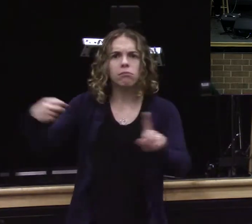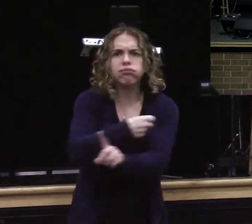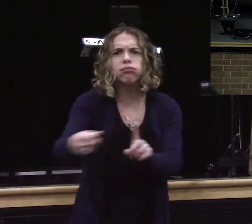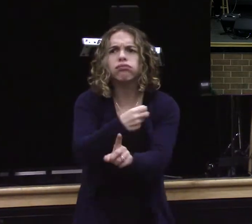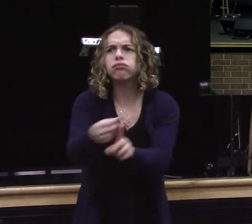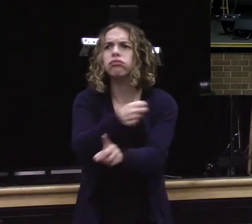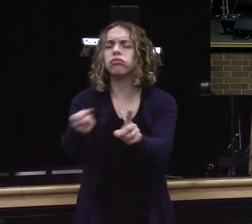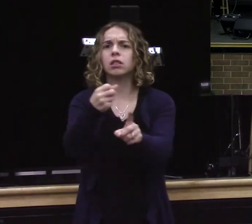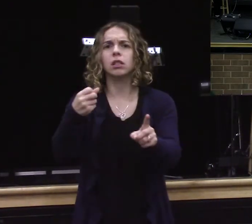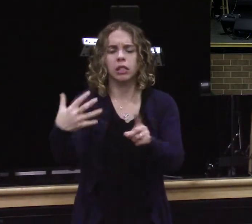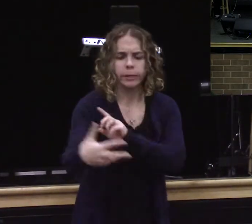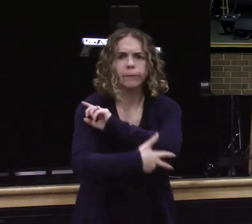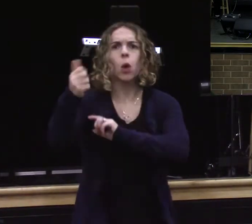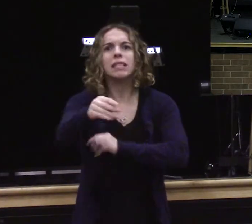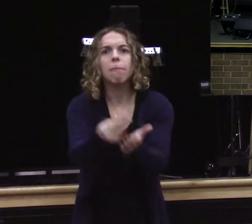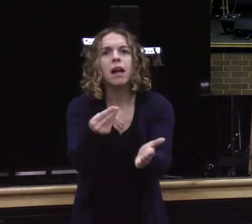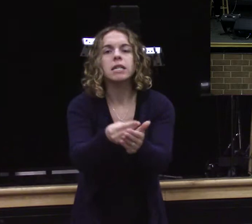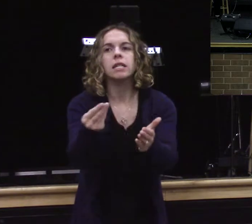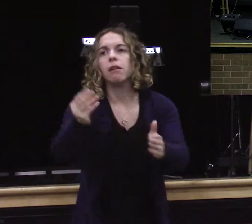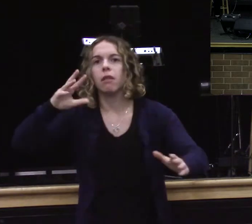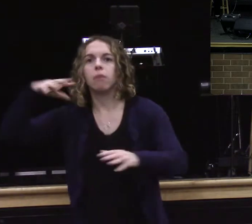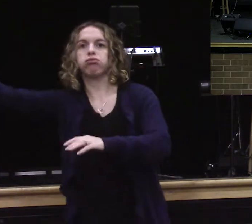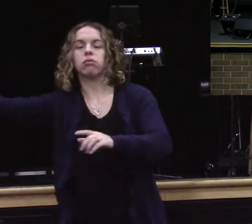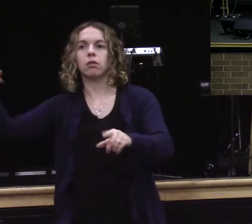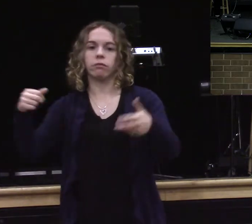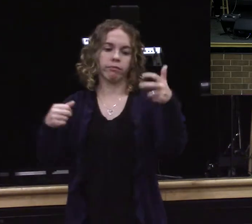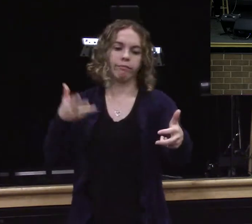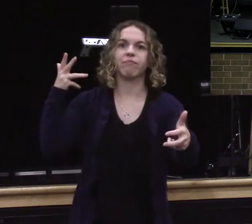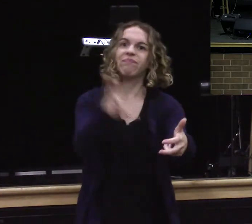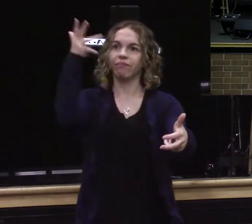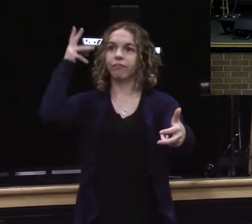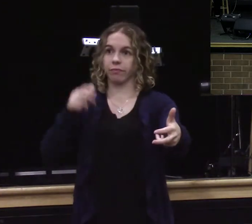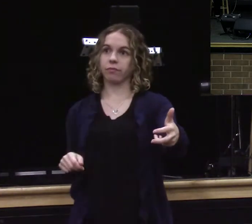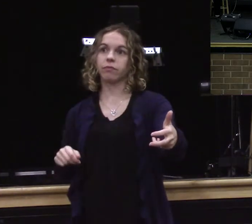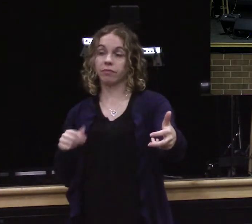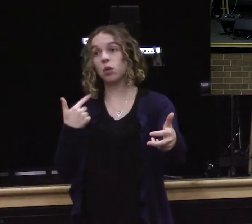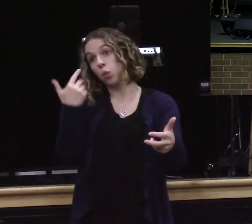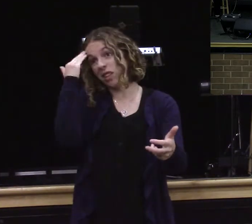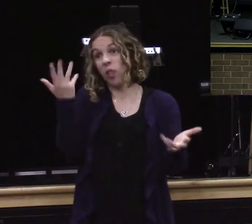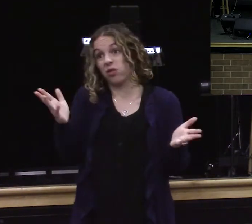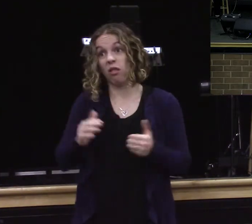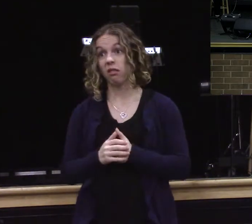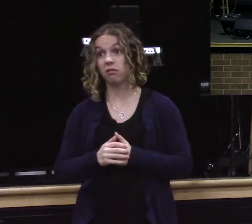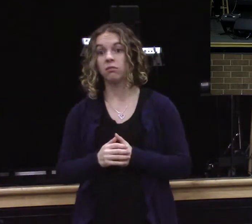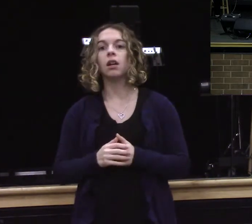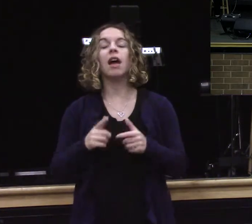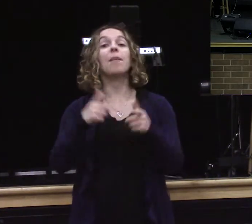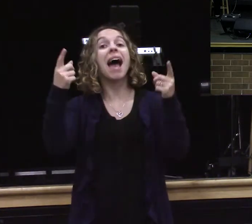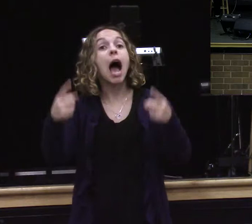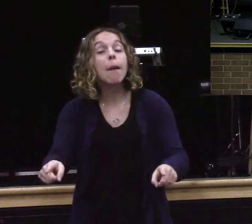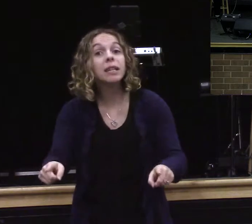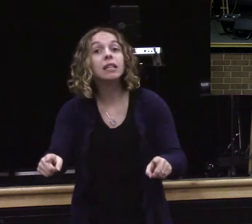dead. How many people would agree that that's not happy? Right. The next verse says. And by chance. A